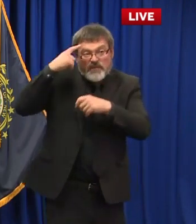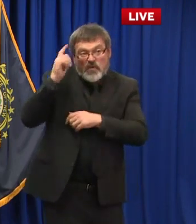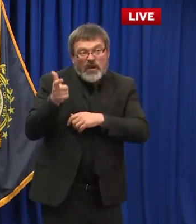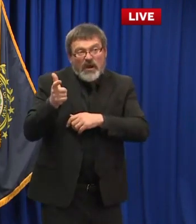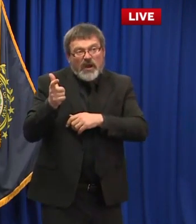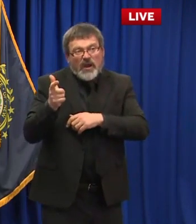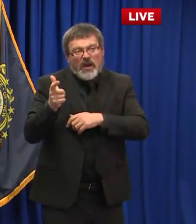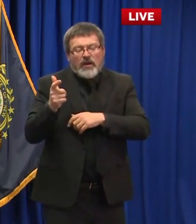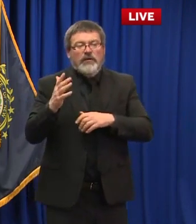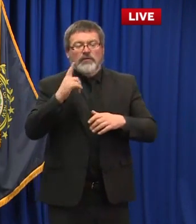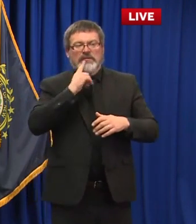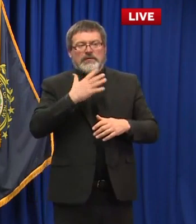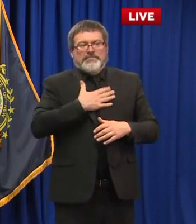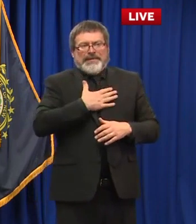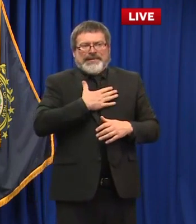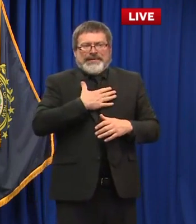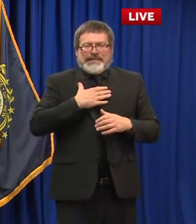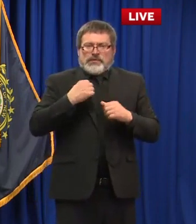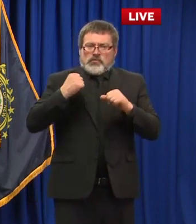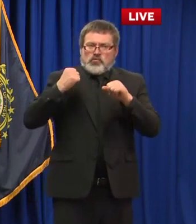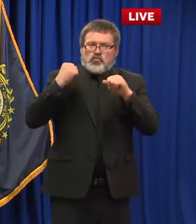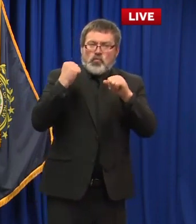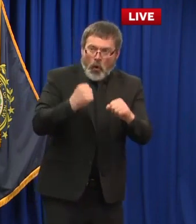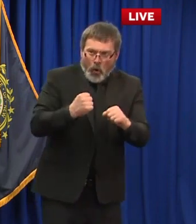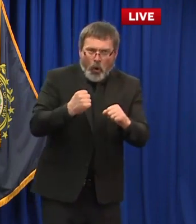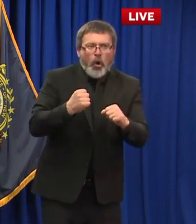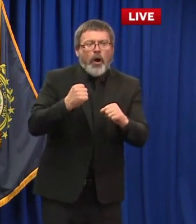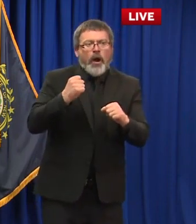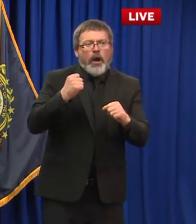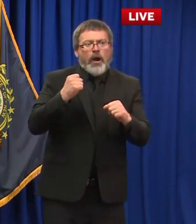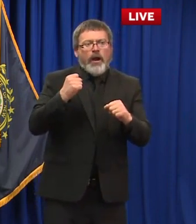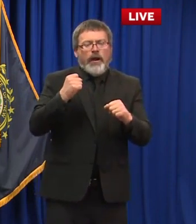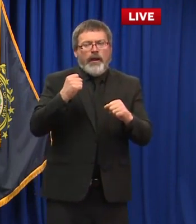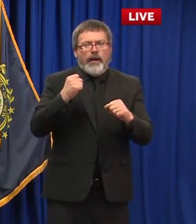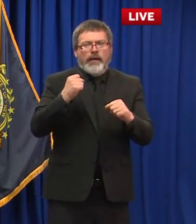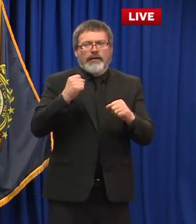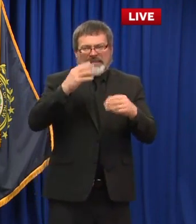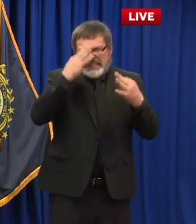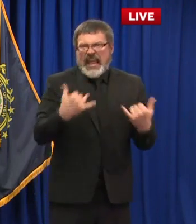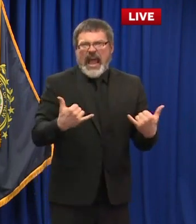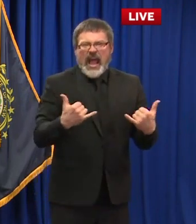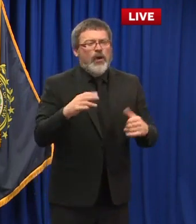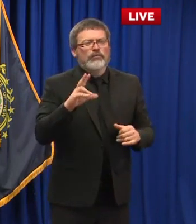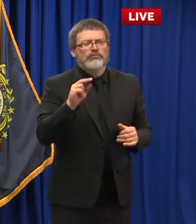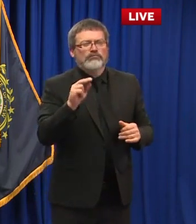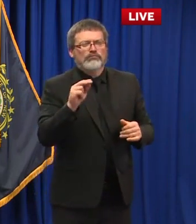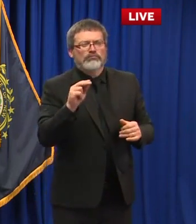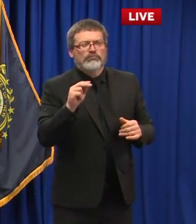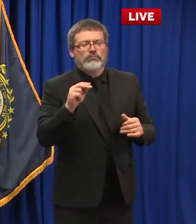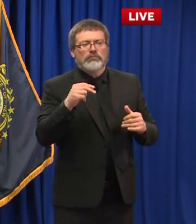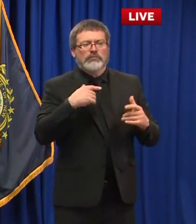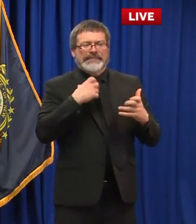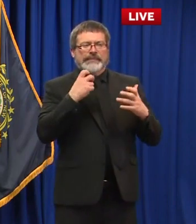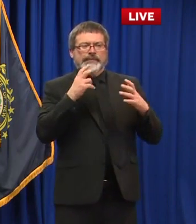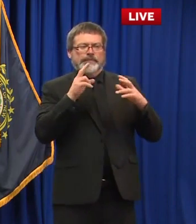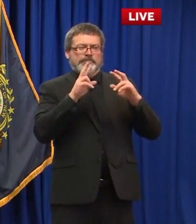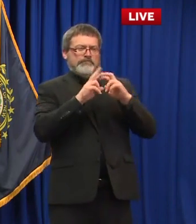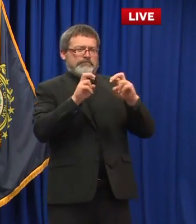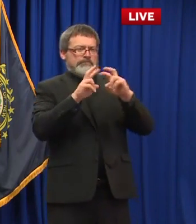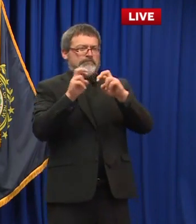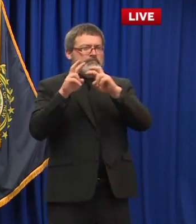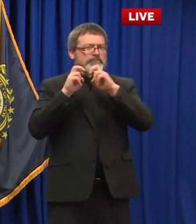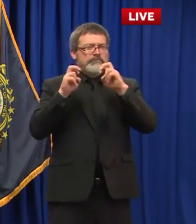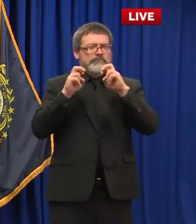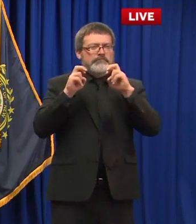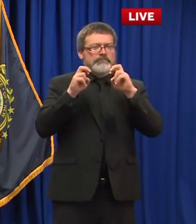any firm decisions on any of it just yet because i i still believe that and it looks like a some sort of a stimulus bill will be coming uh